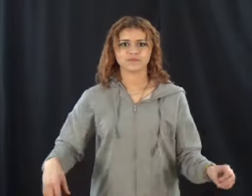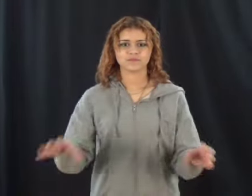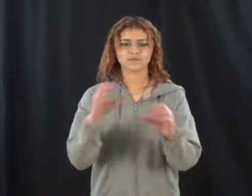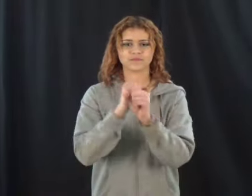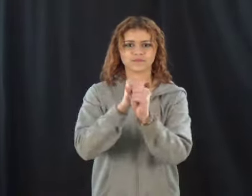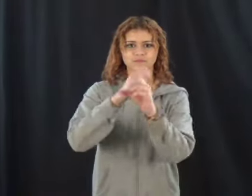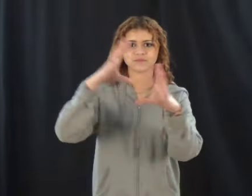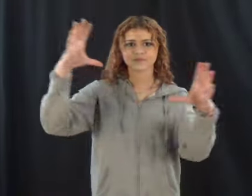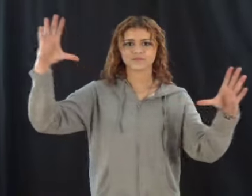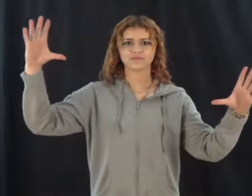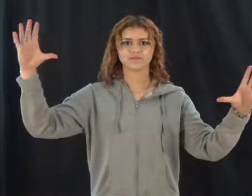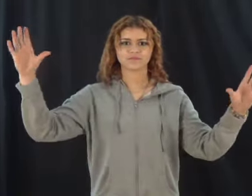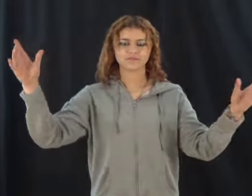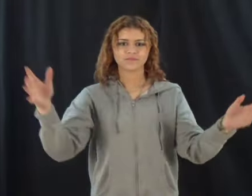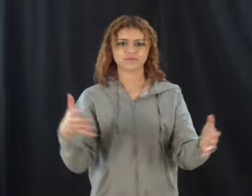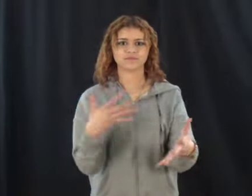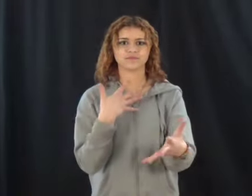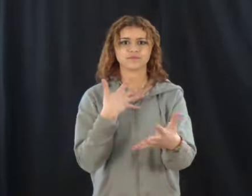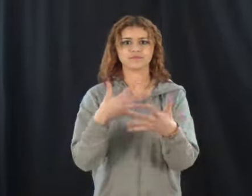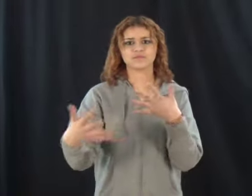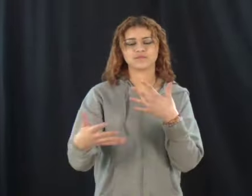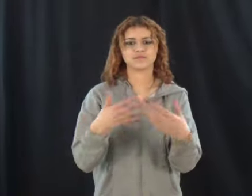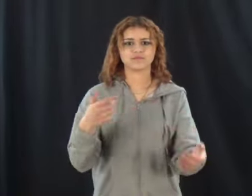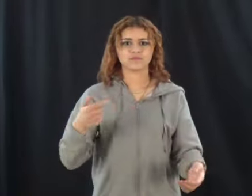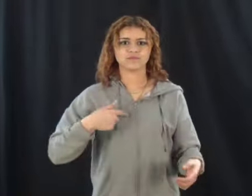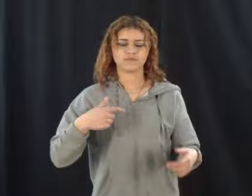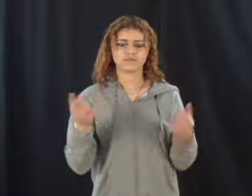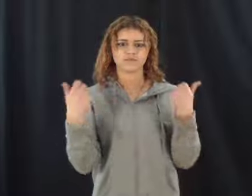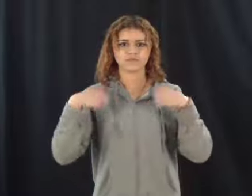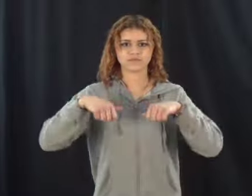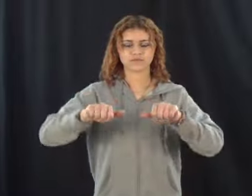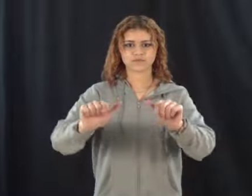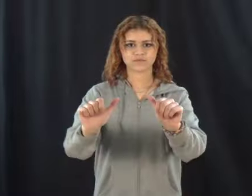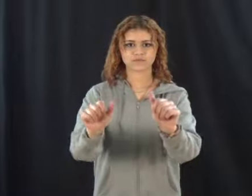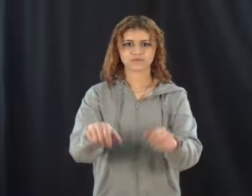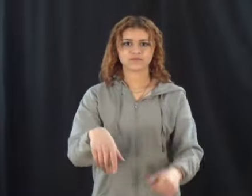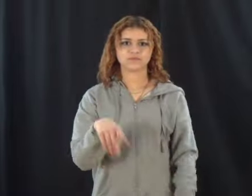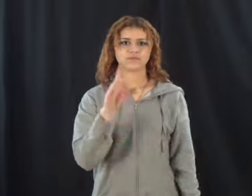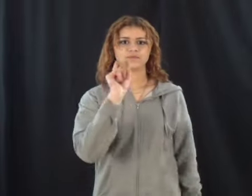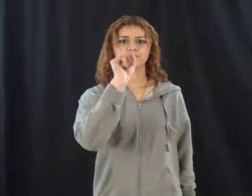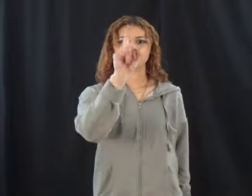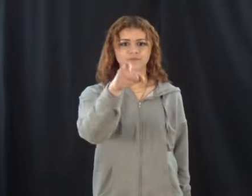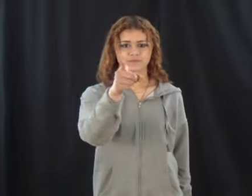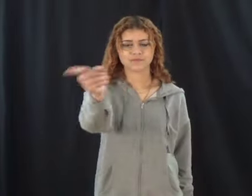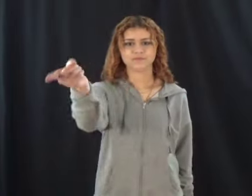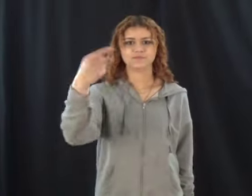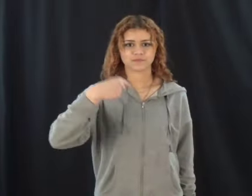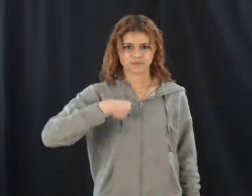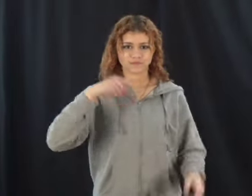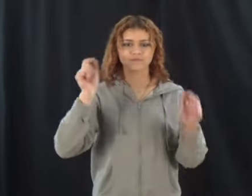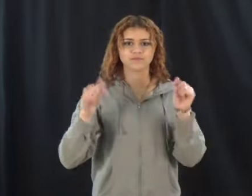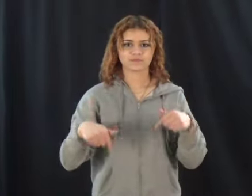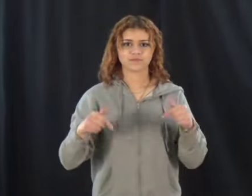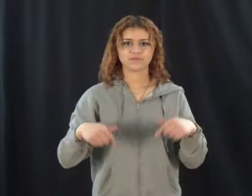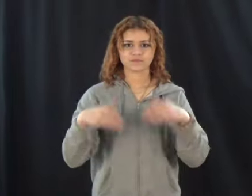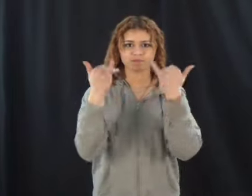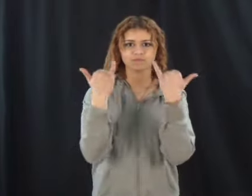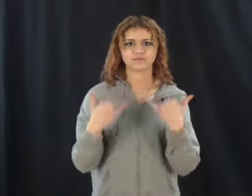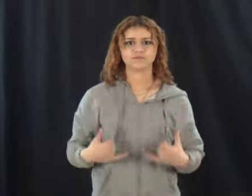this up, even if I tried You and me in this